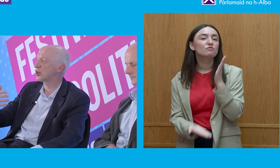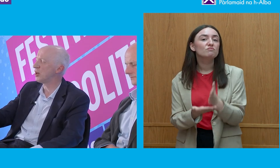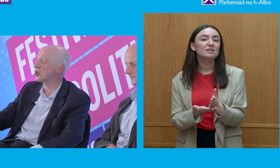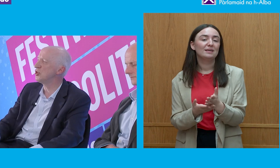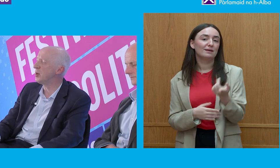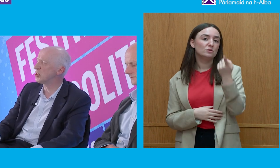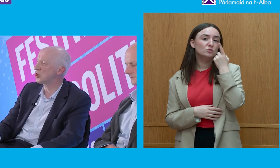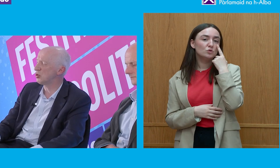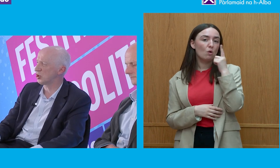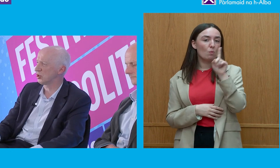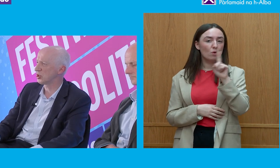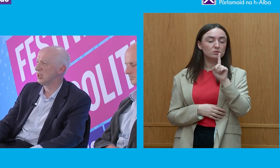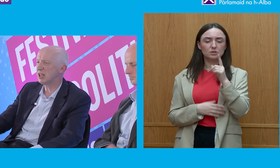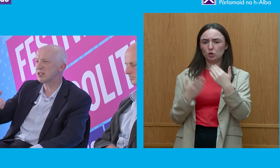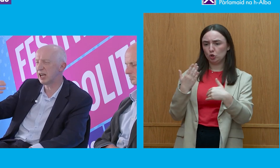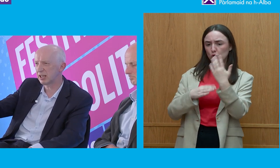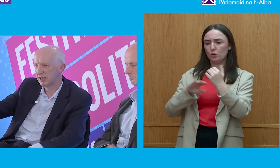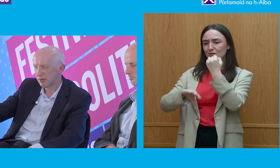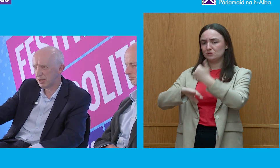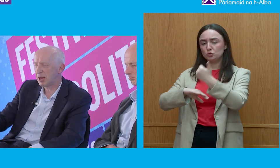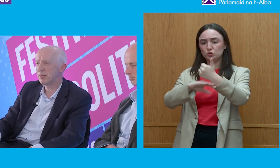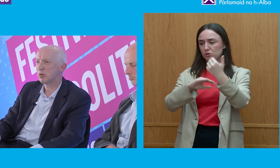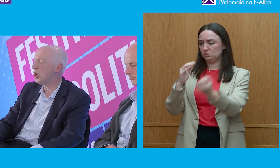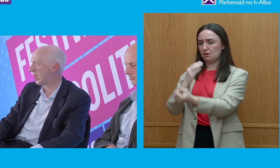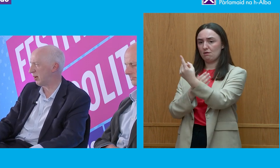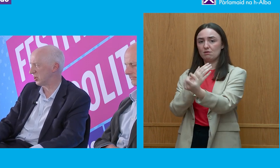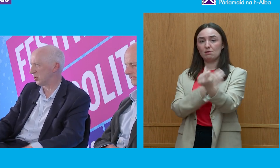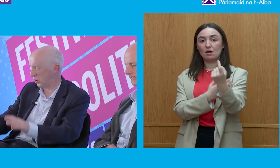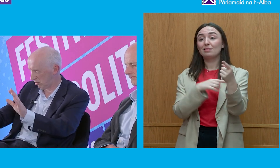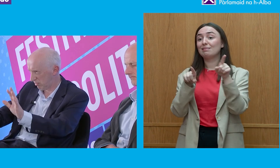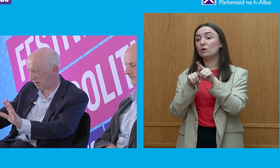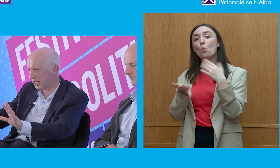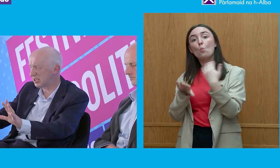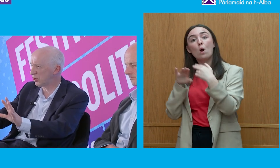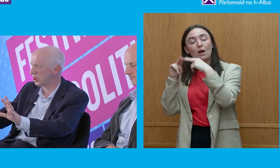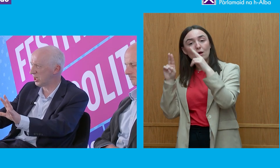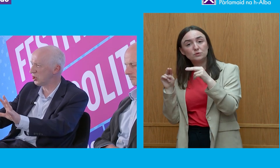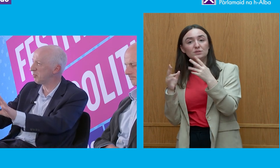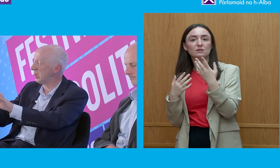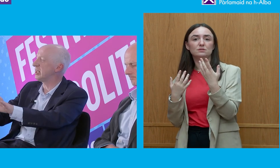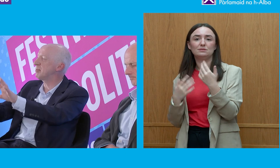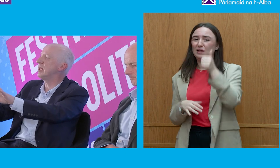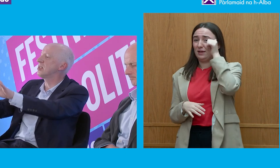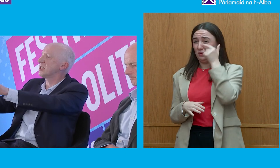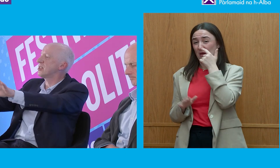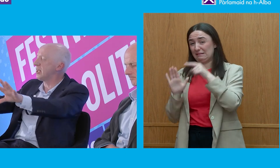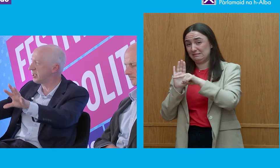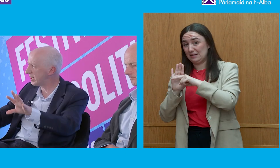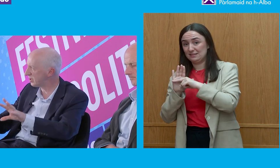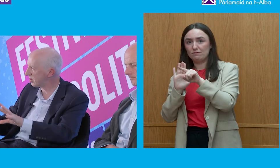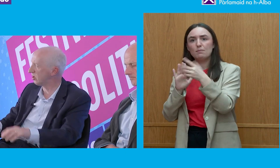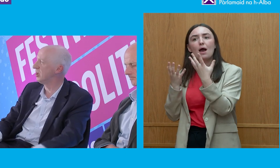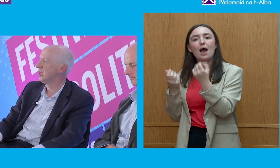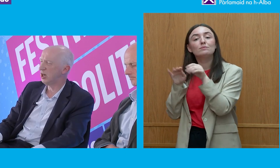see the creation of new institutions, things like workhouses, which have negative connotations, but at least means there's a